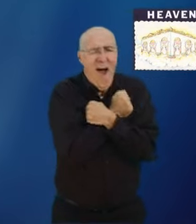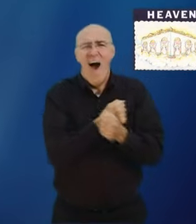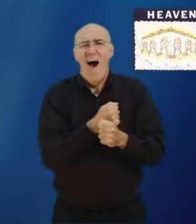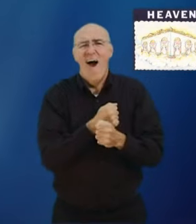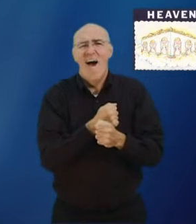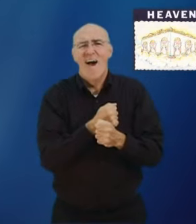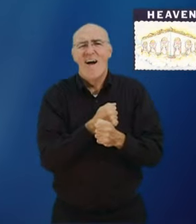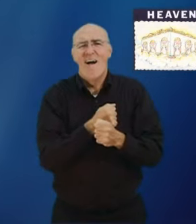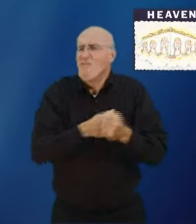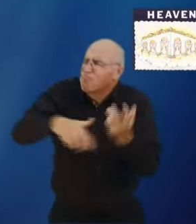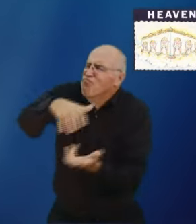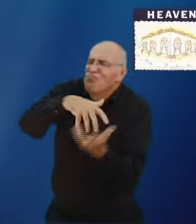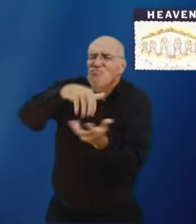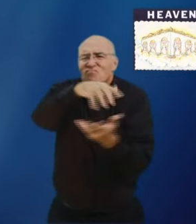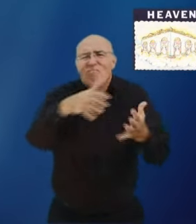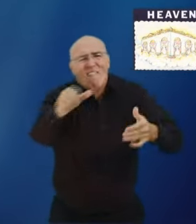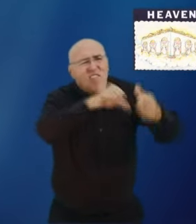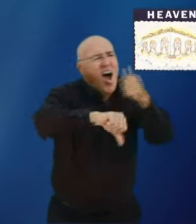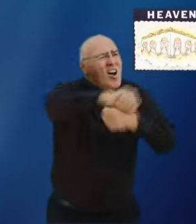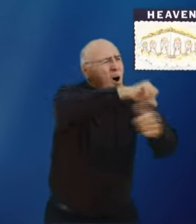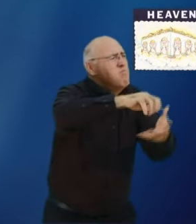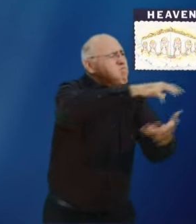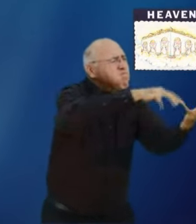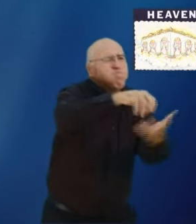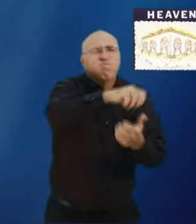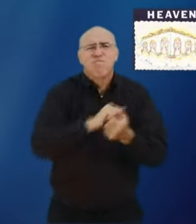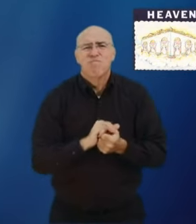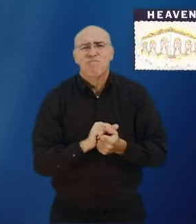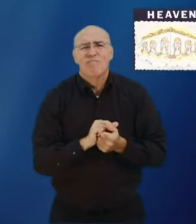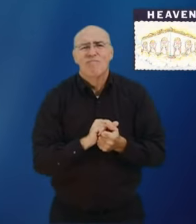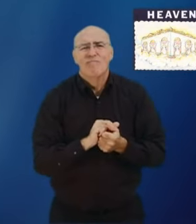happiness and love and joy and fellowship